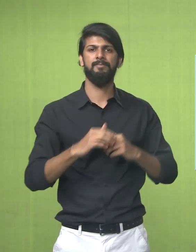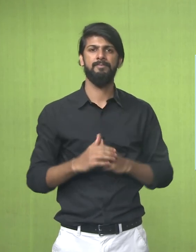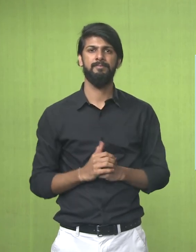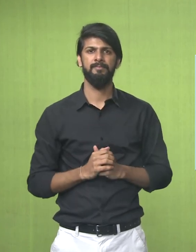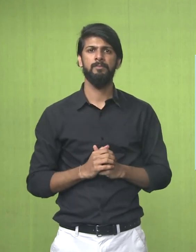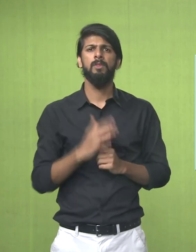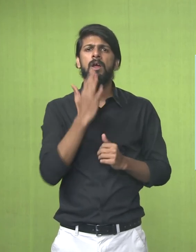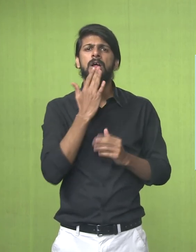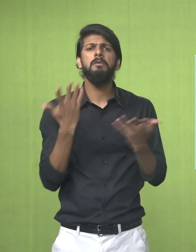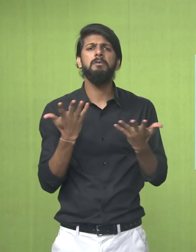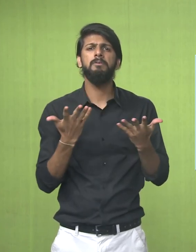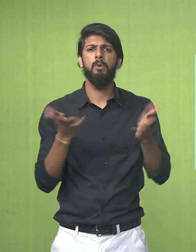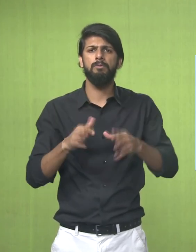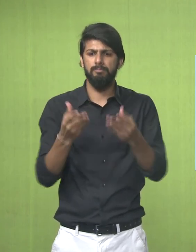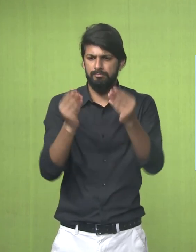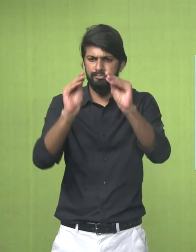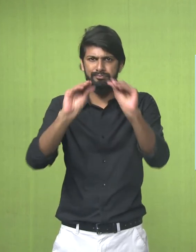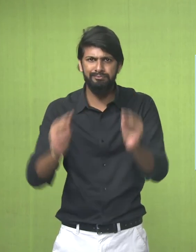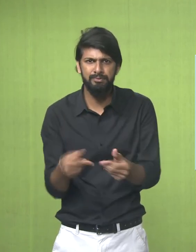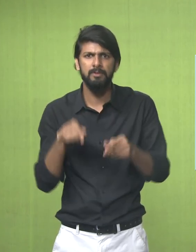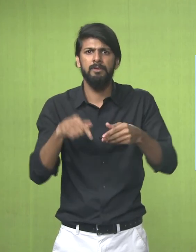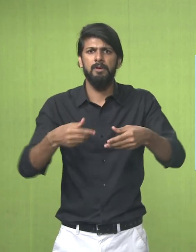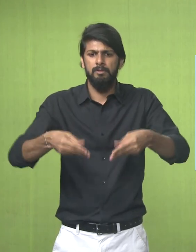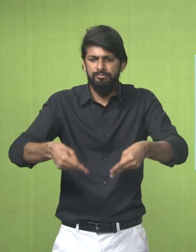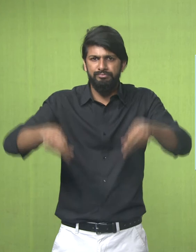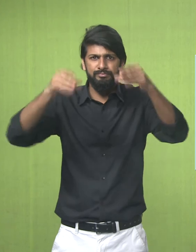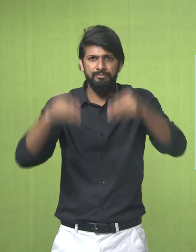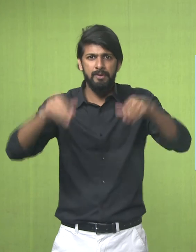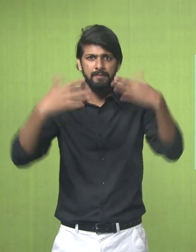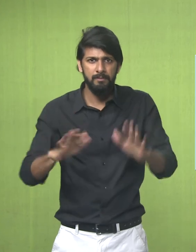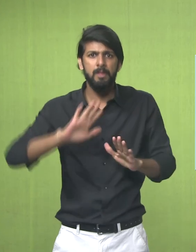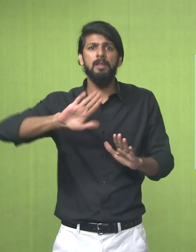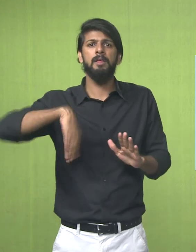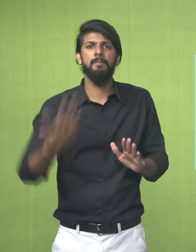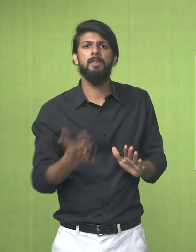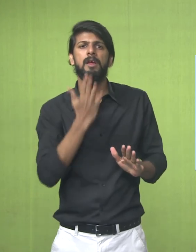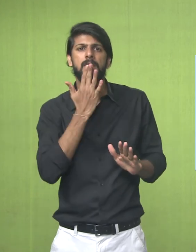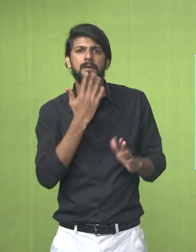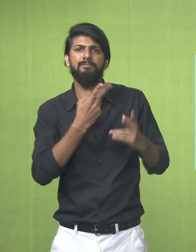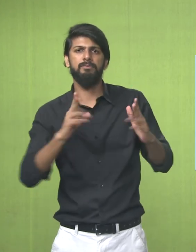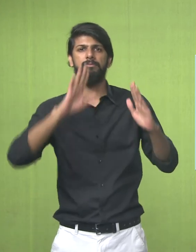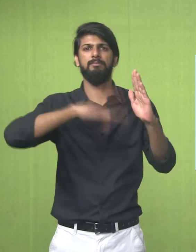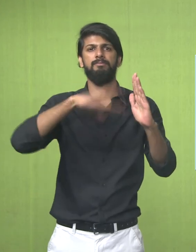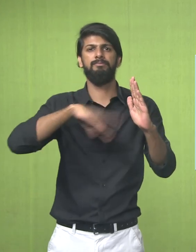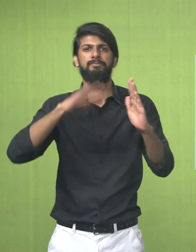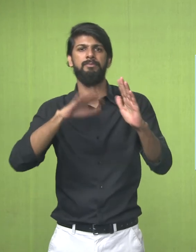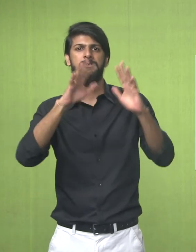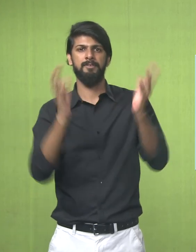The Medium Is Clay After Molding The Pot Mineral Colors Were Used